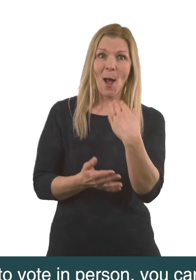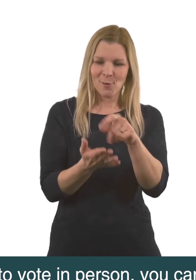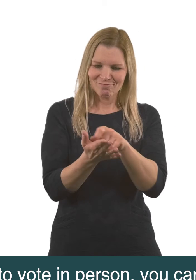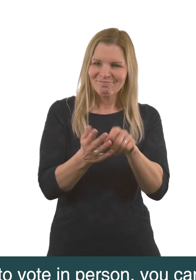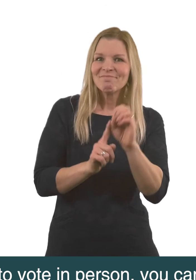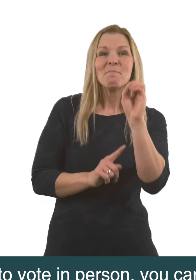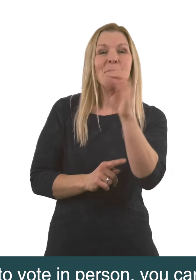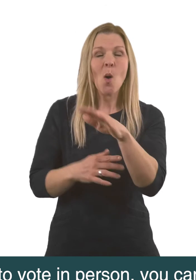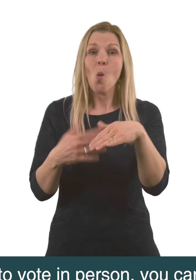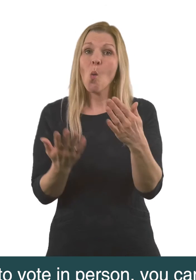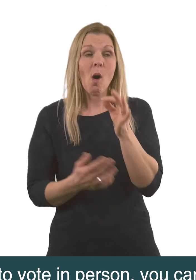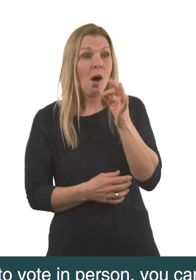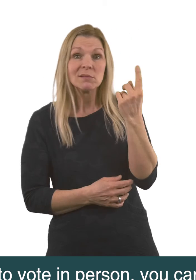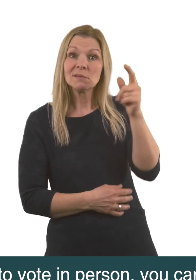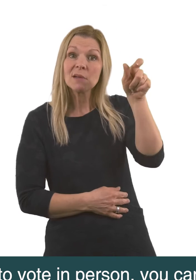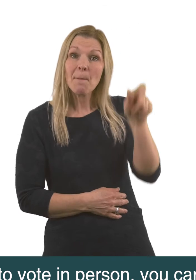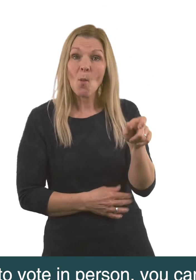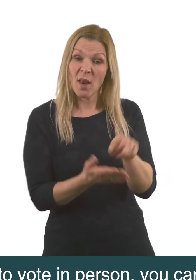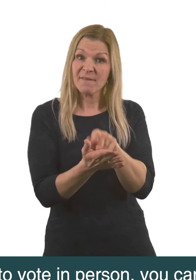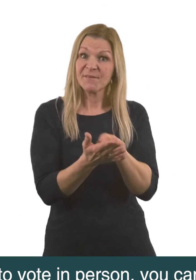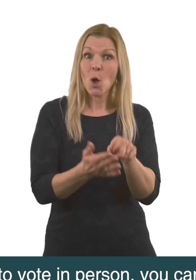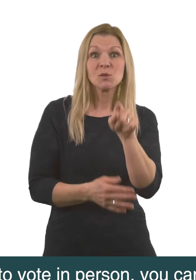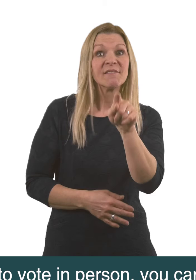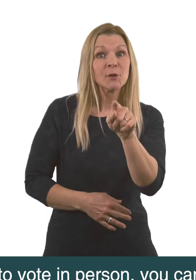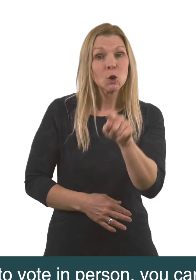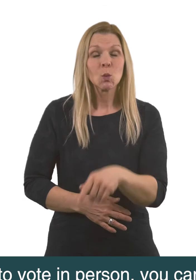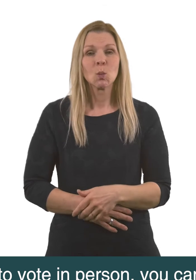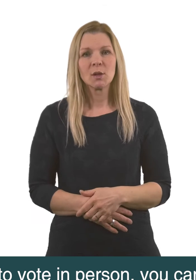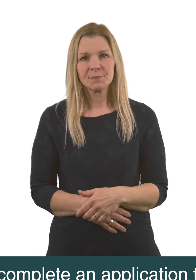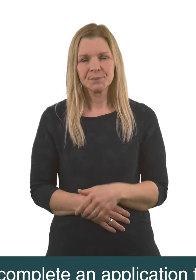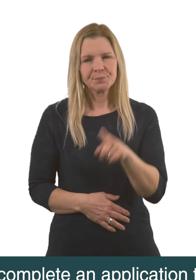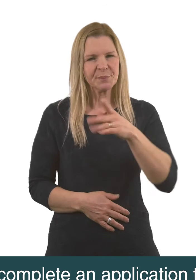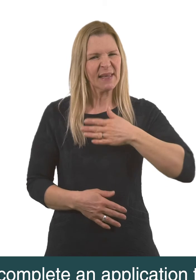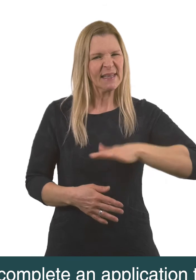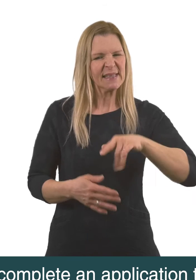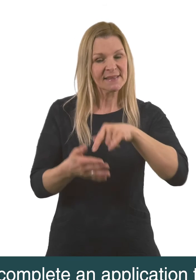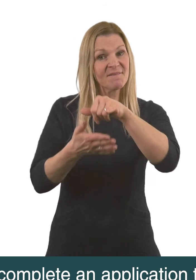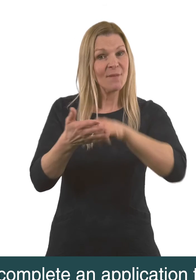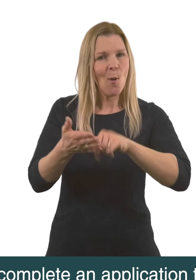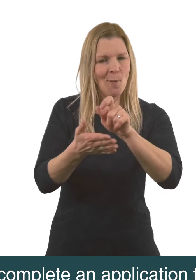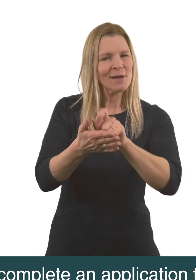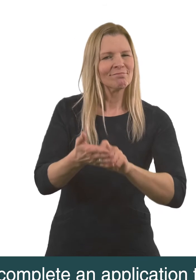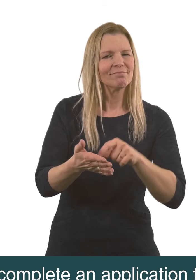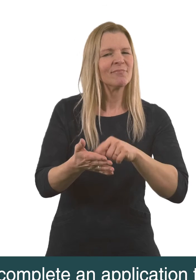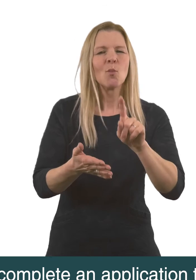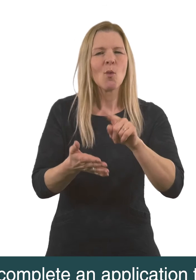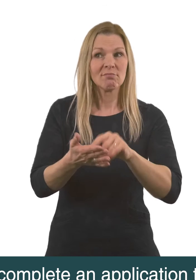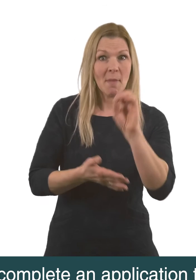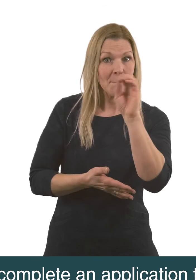Open brackets. Asking someone that you trust to vote on your behalf. Closed brackets. You need to complete an application to